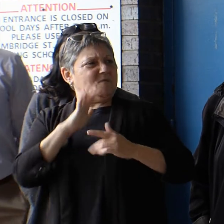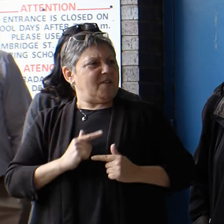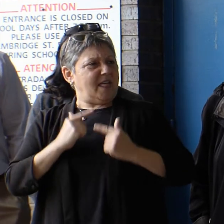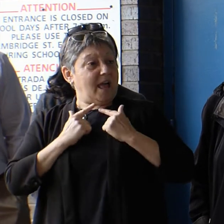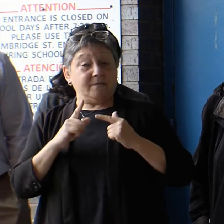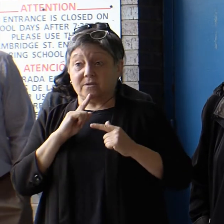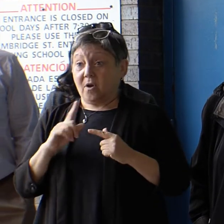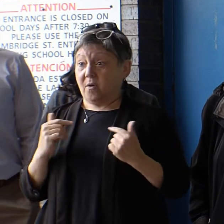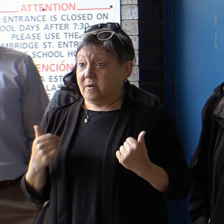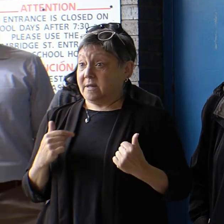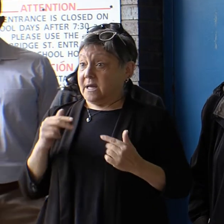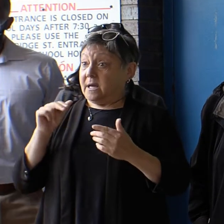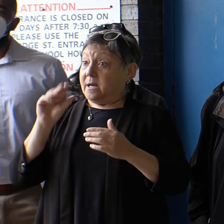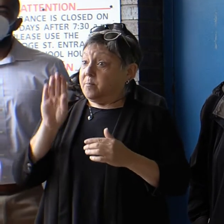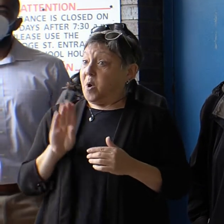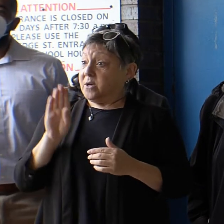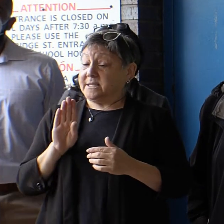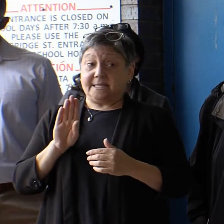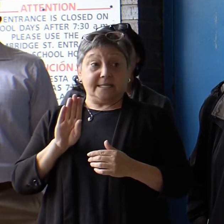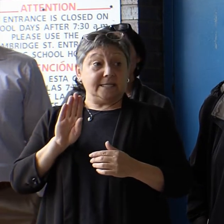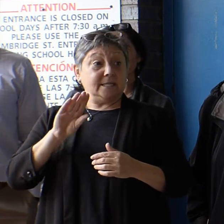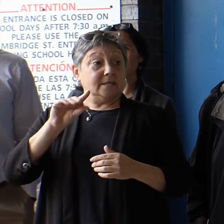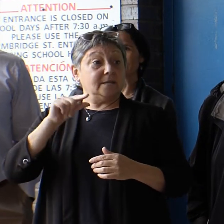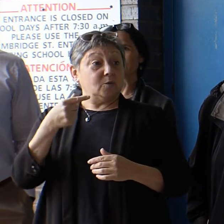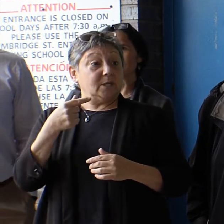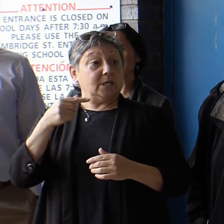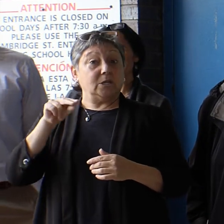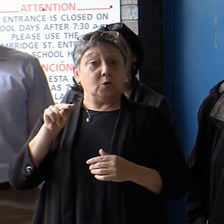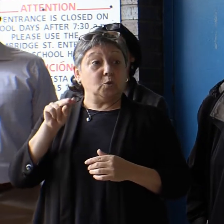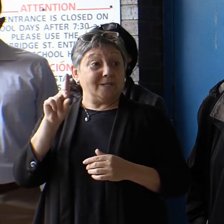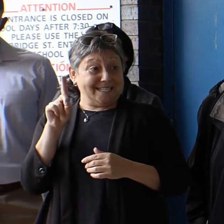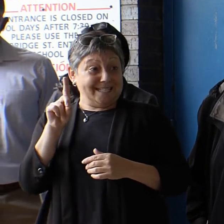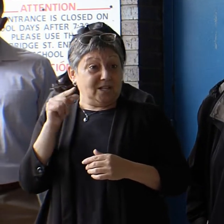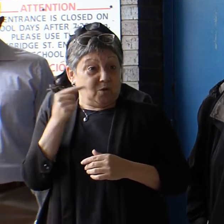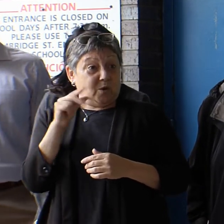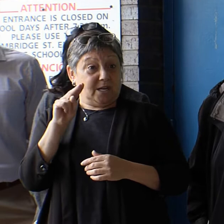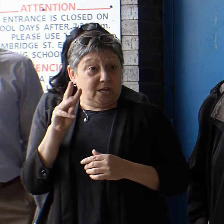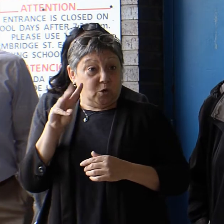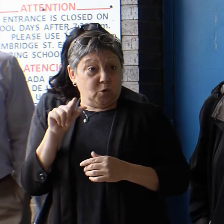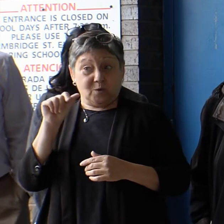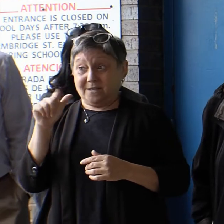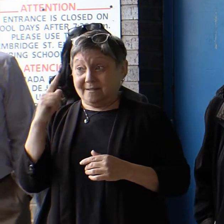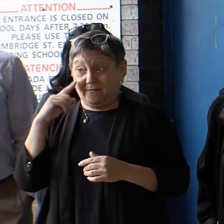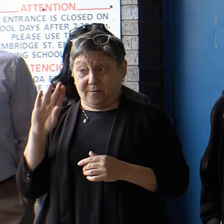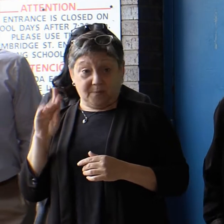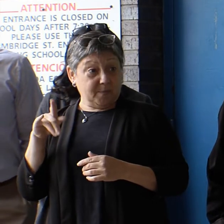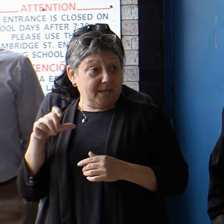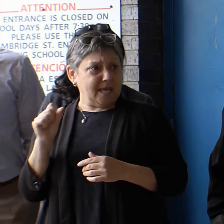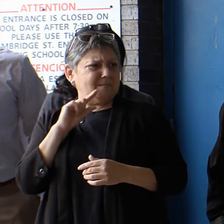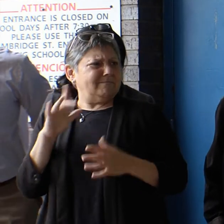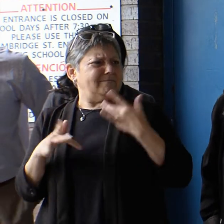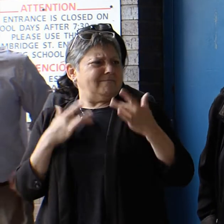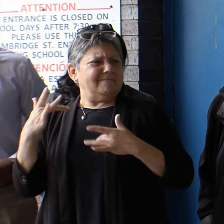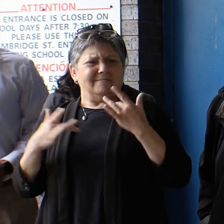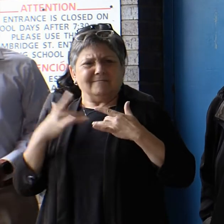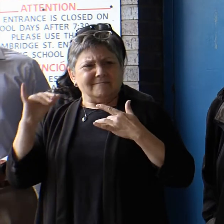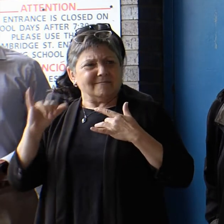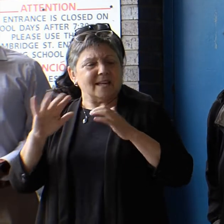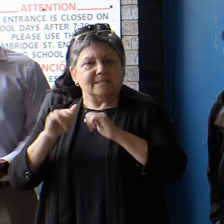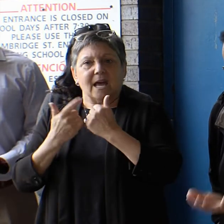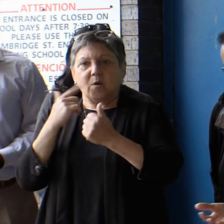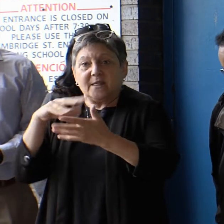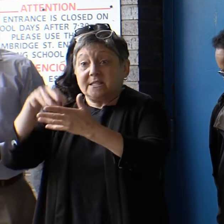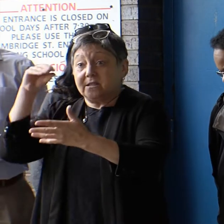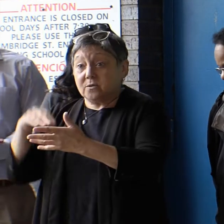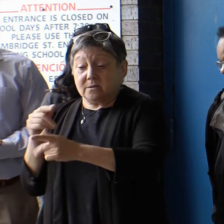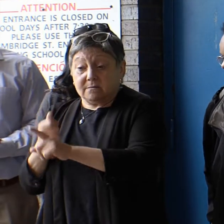this Boston Green New Deal, for a Green New Deal for Boston Public Schools, because this is how we connect our students